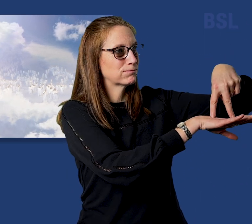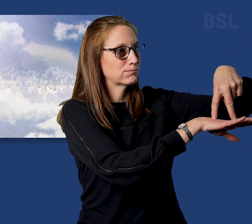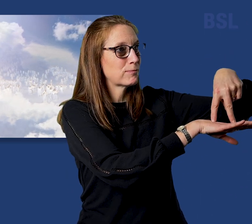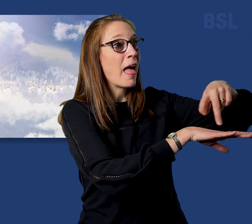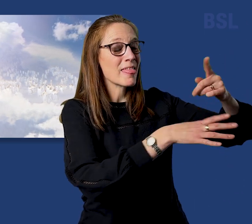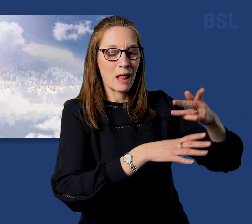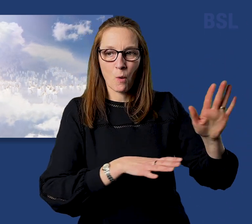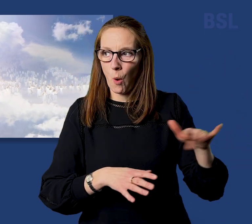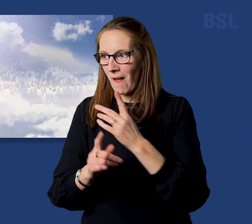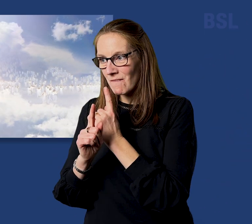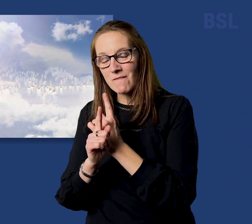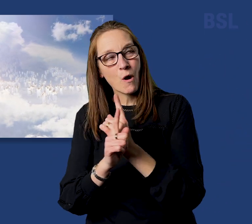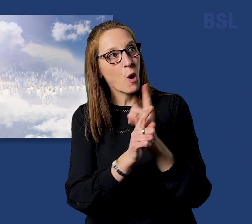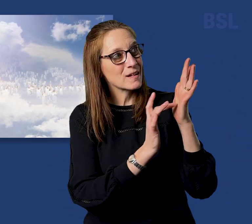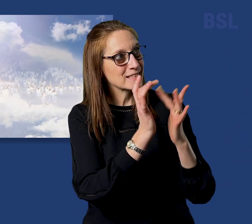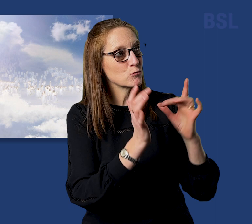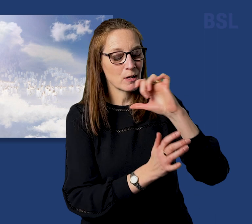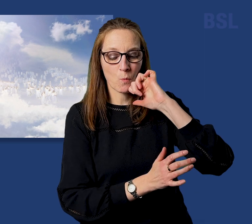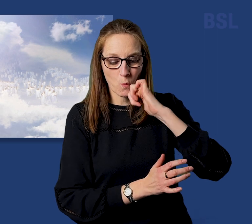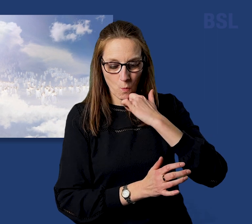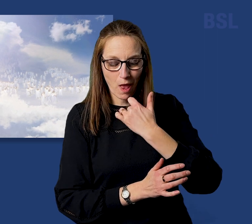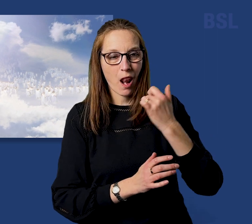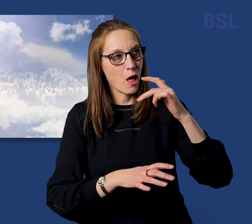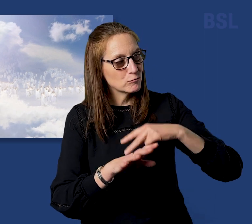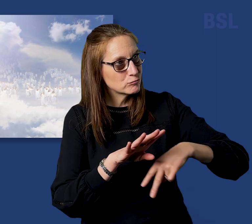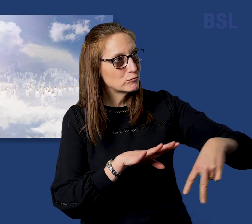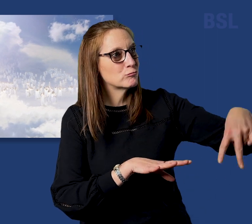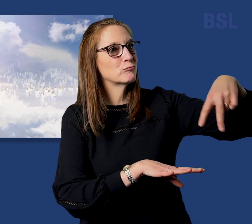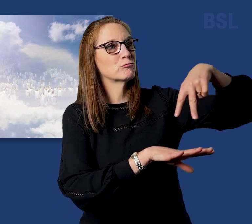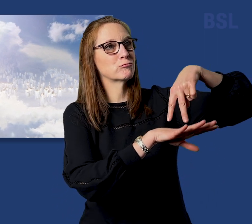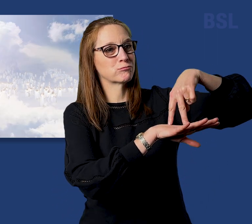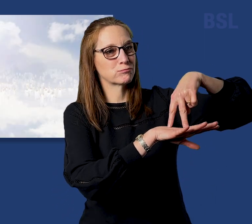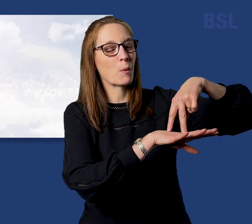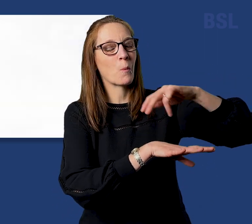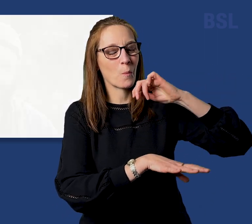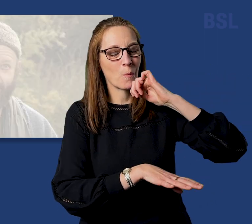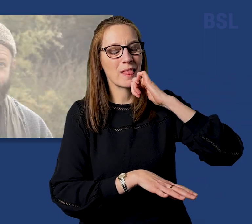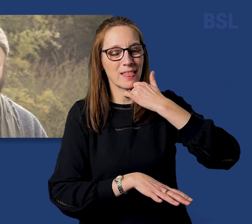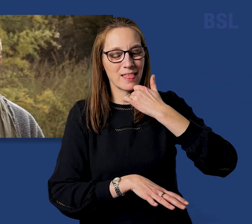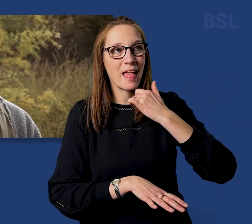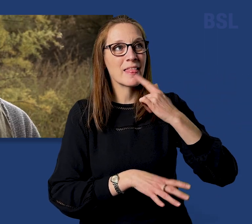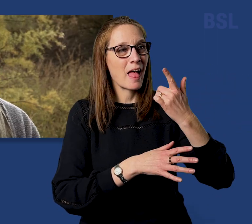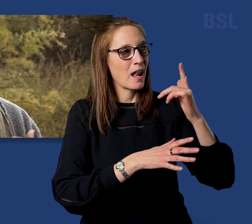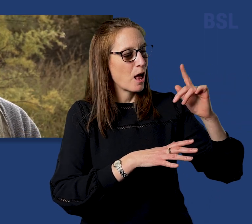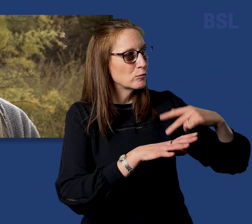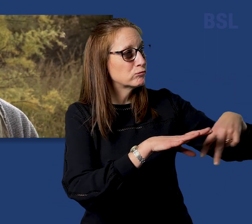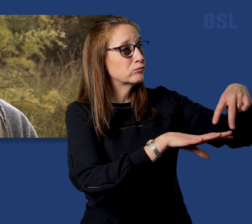afterward they that are Christ's at his coming, then cometh the end.